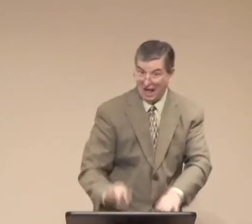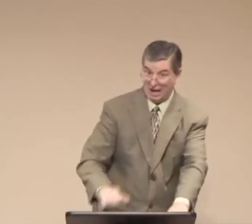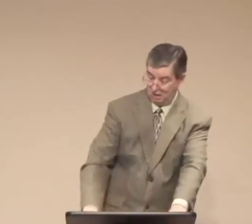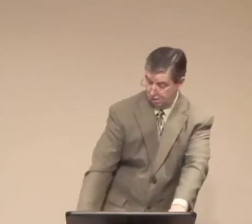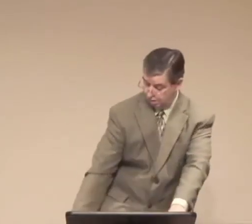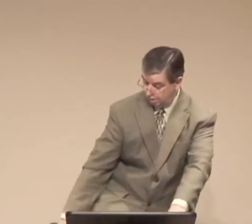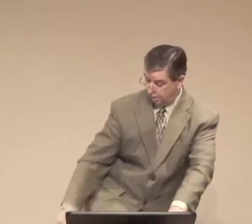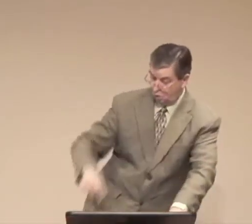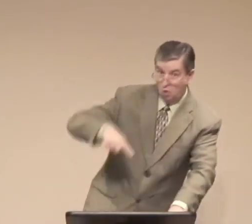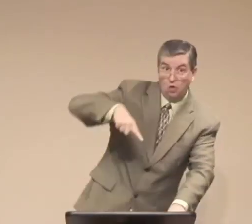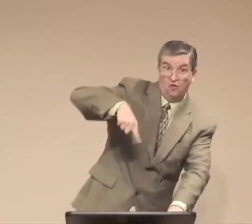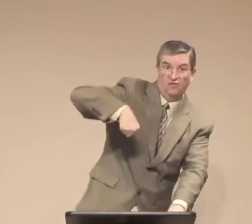His legs